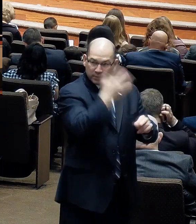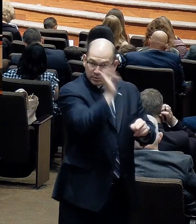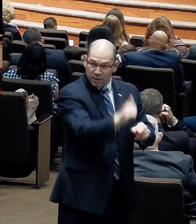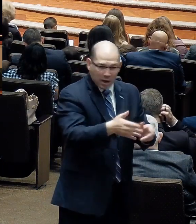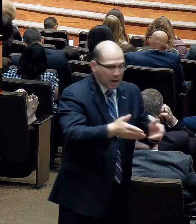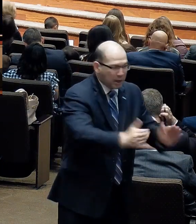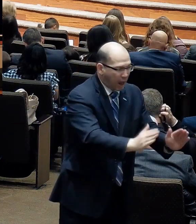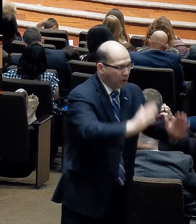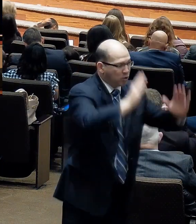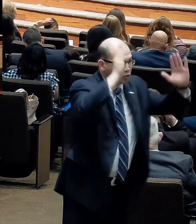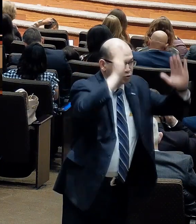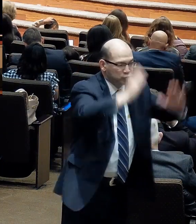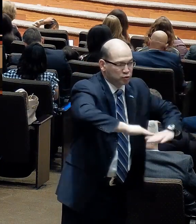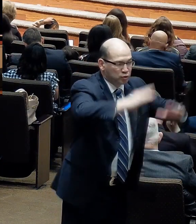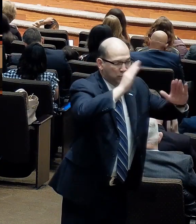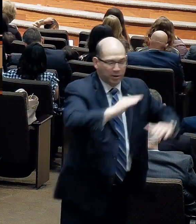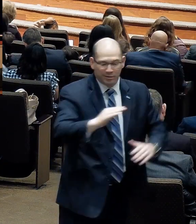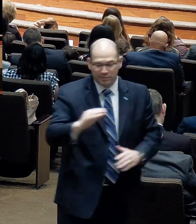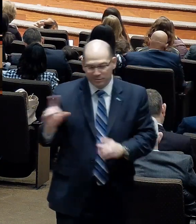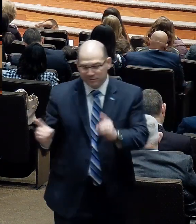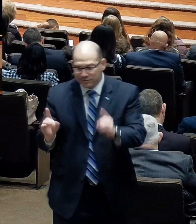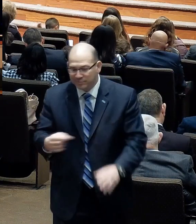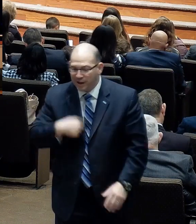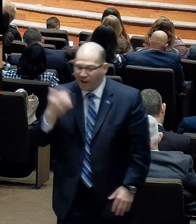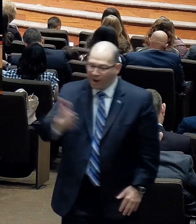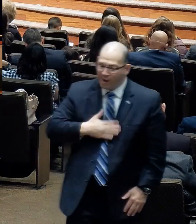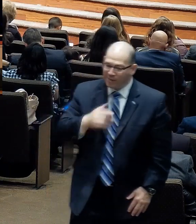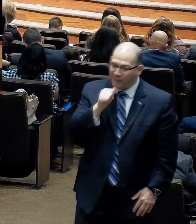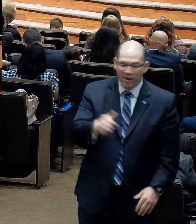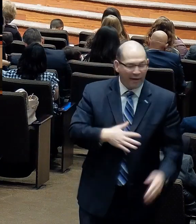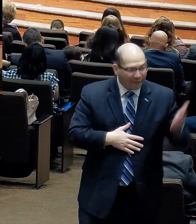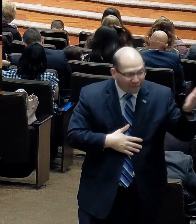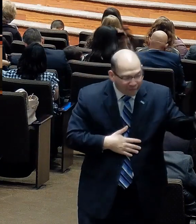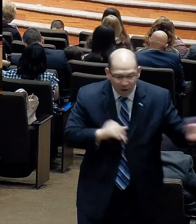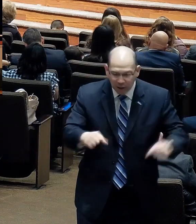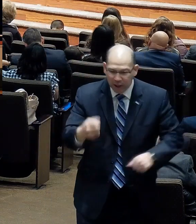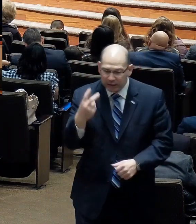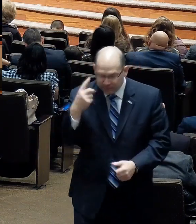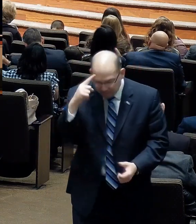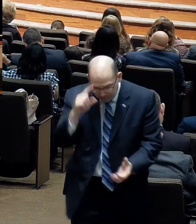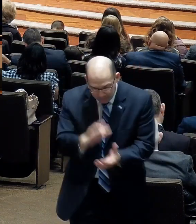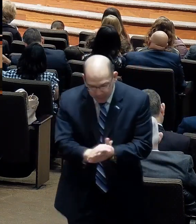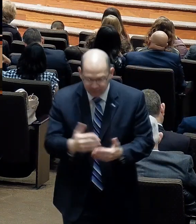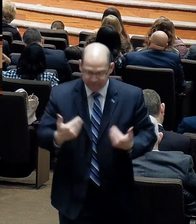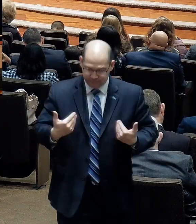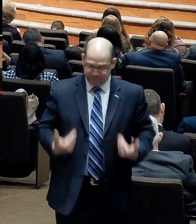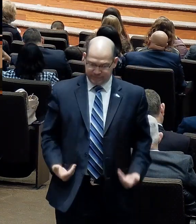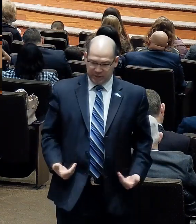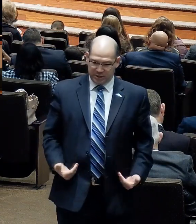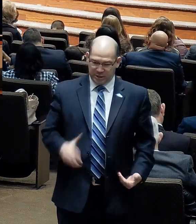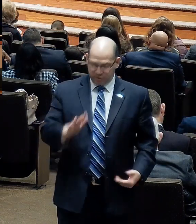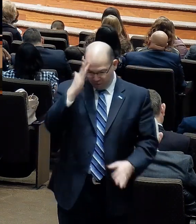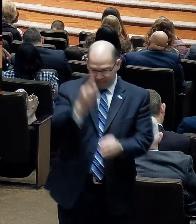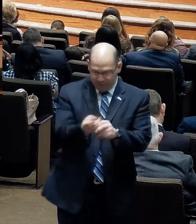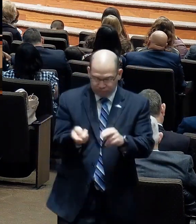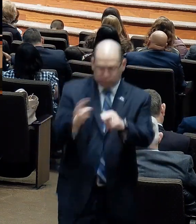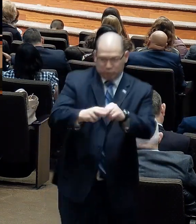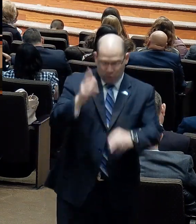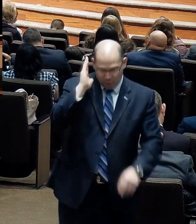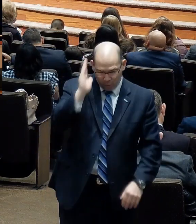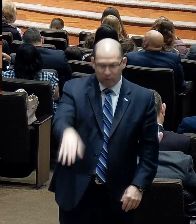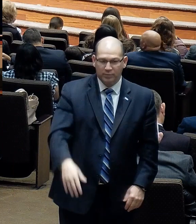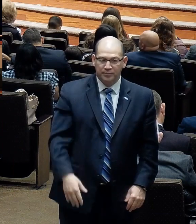glad I wasn't there to the intent ye may believe that your faith would be strengthened. Most of the psalms